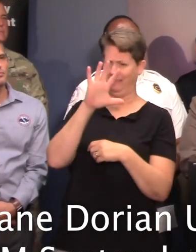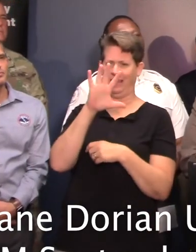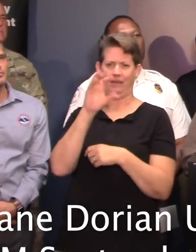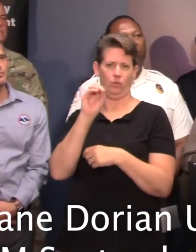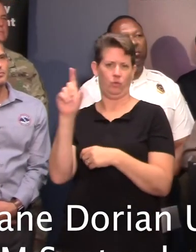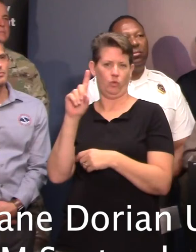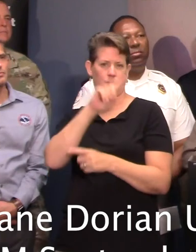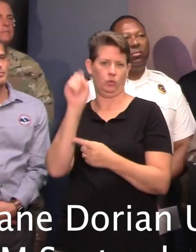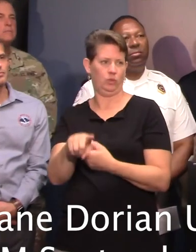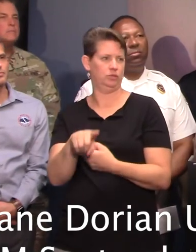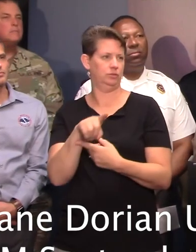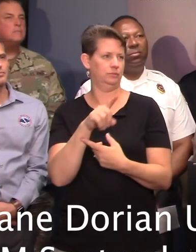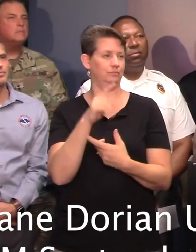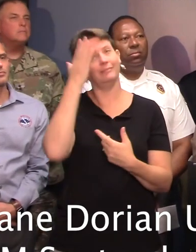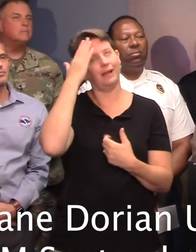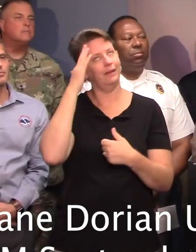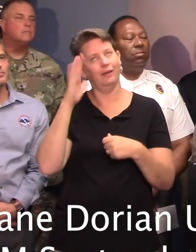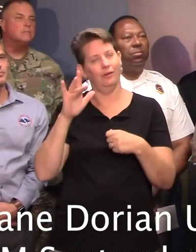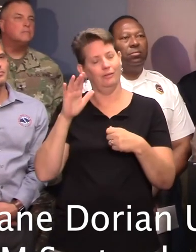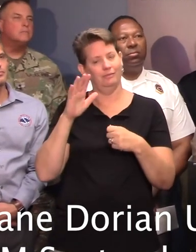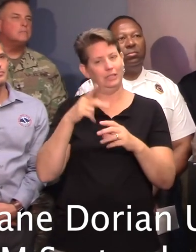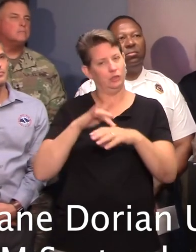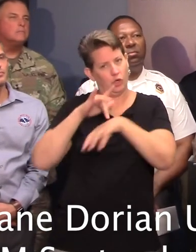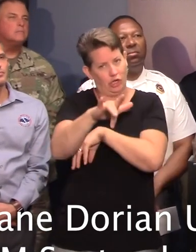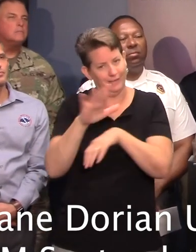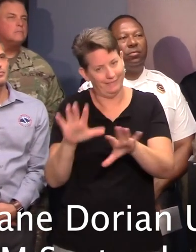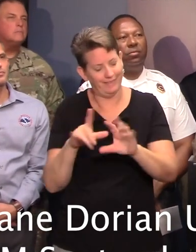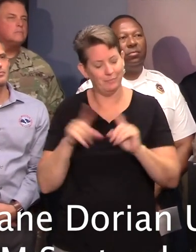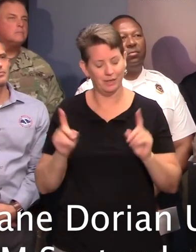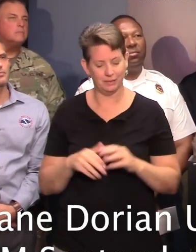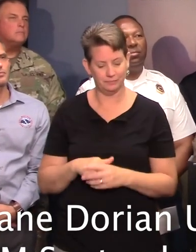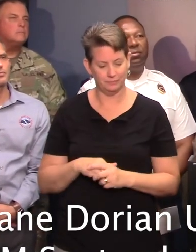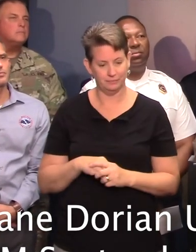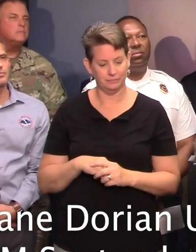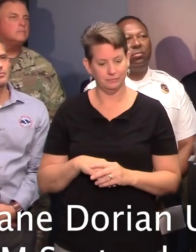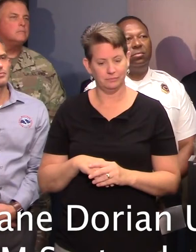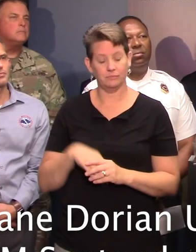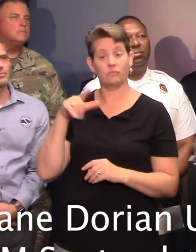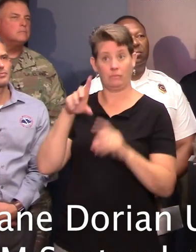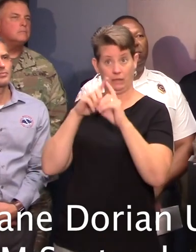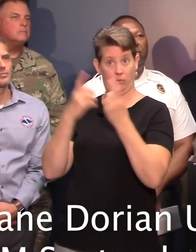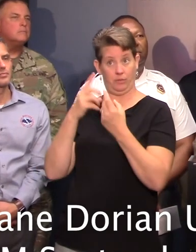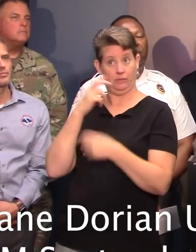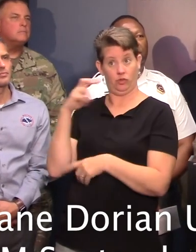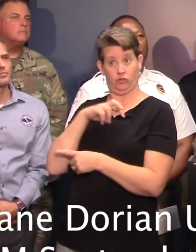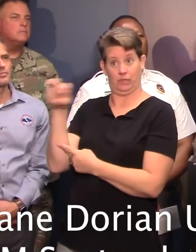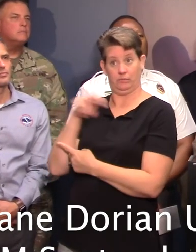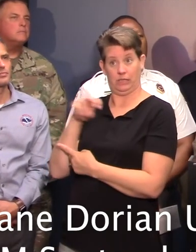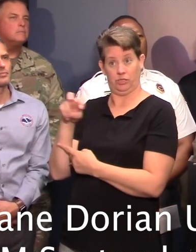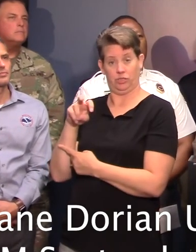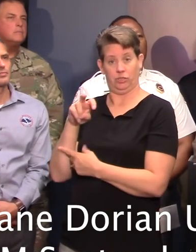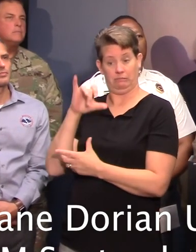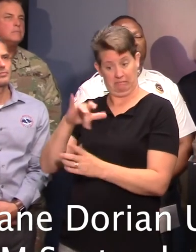that happened there. I know, again, it's way too early to know for sure. But does the Department of Transportation feel that the sandbags, that may have been the